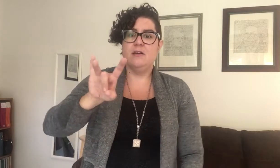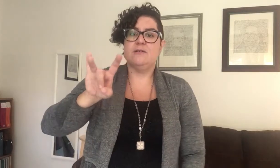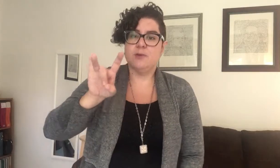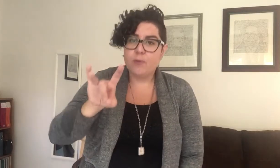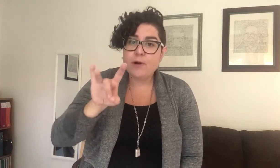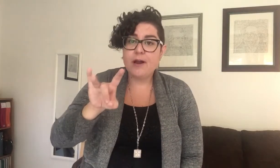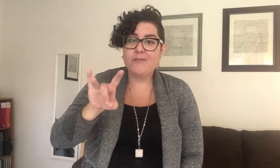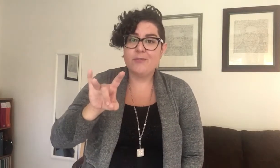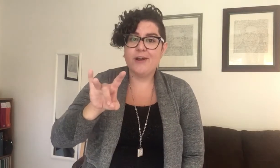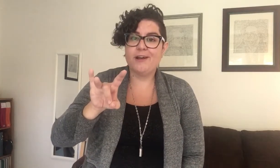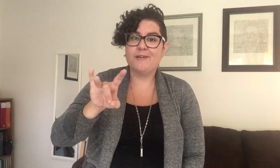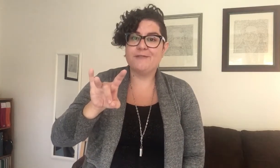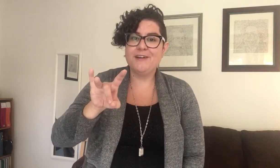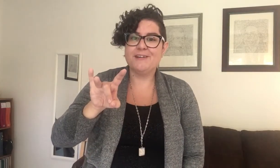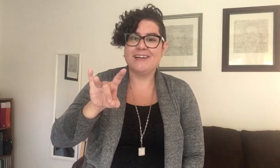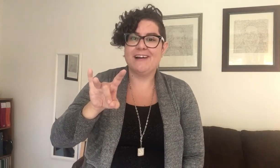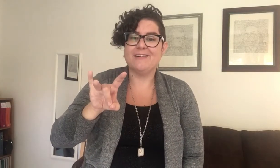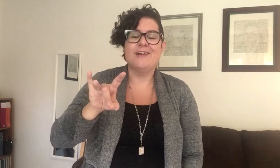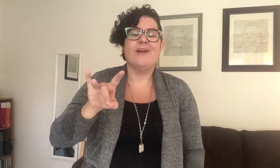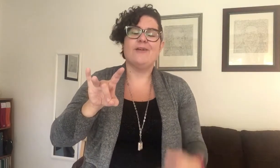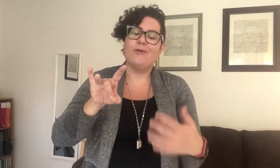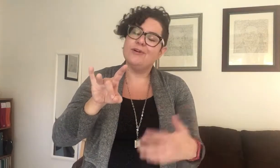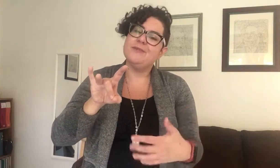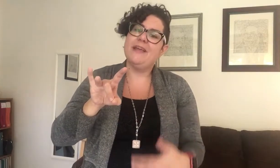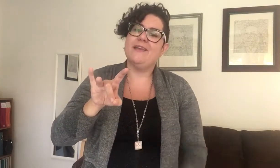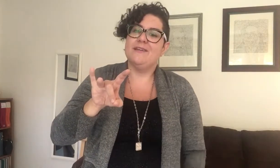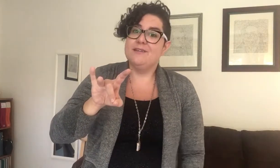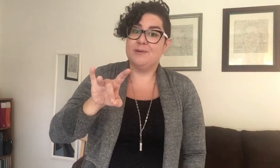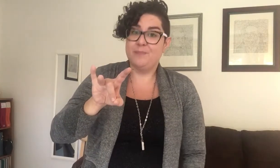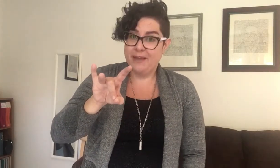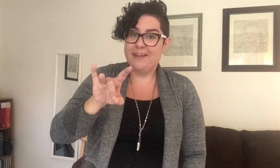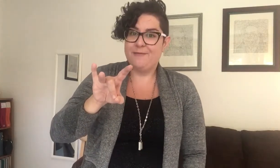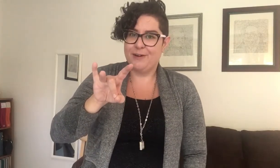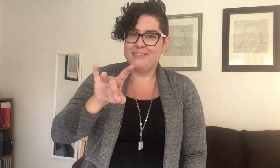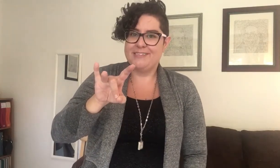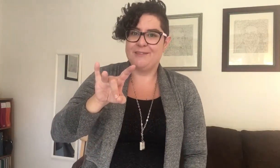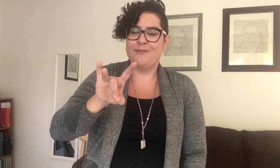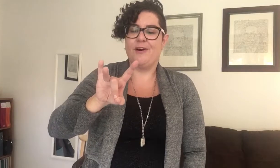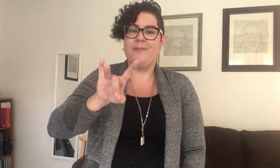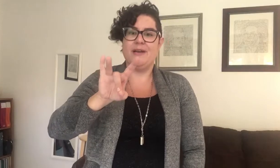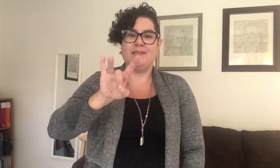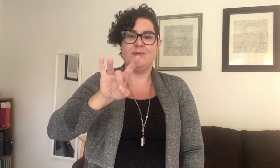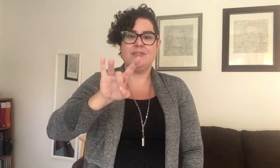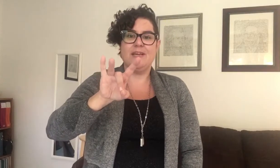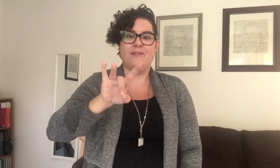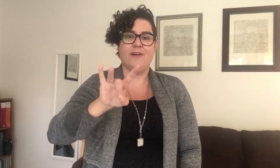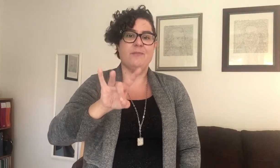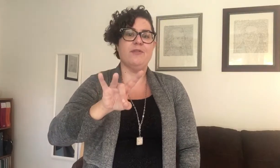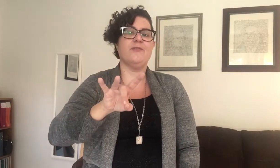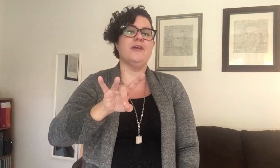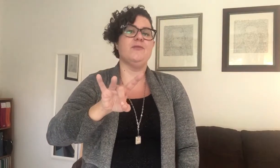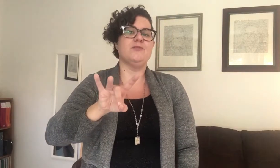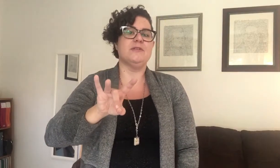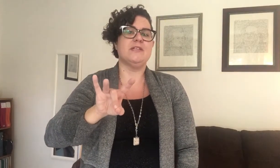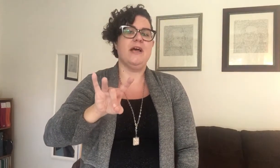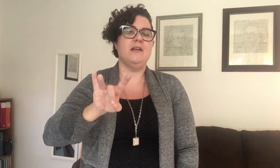So we're going to have to bring another finger down in order to make some big front teeth for our bunny. we're going take finger number three. Which one is that?